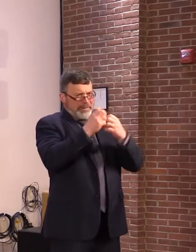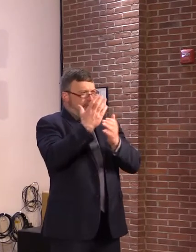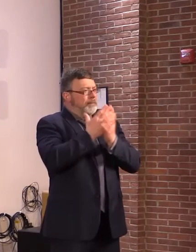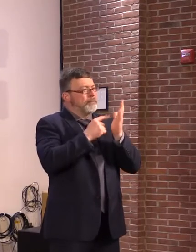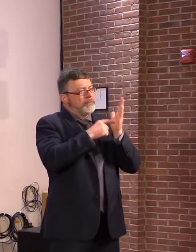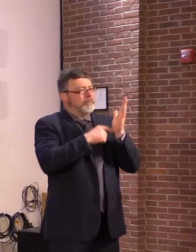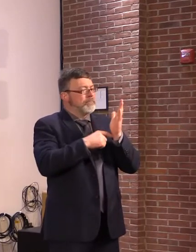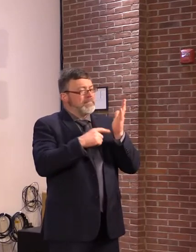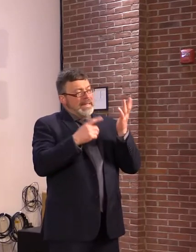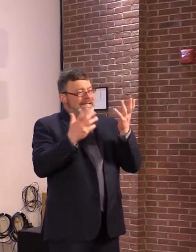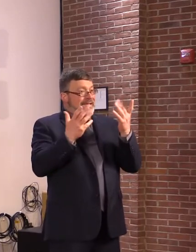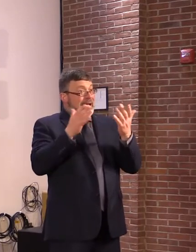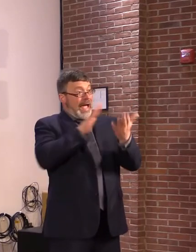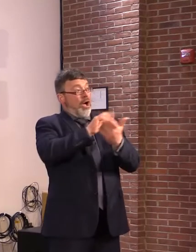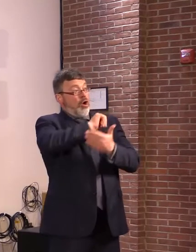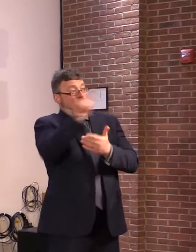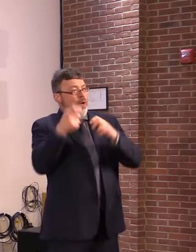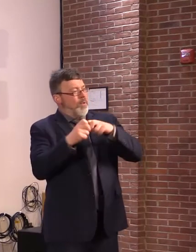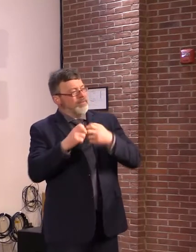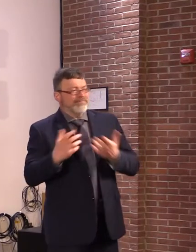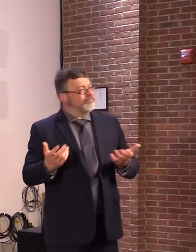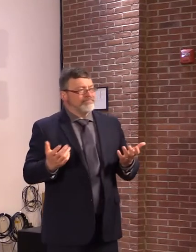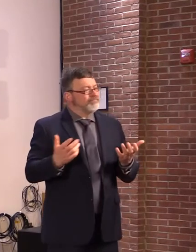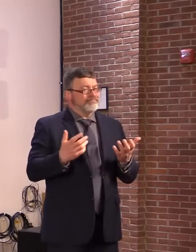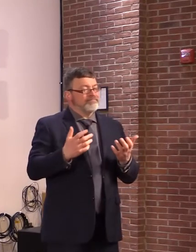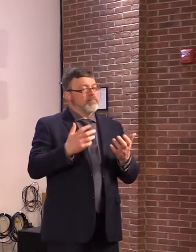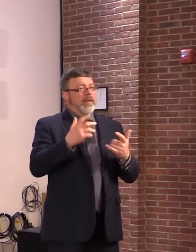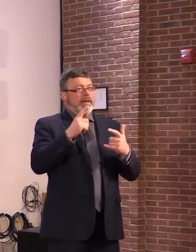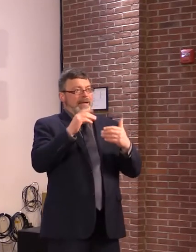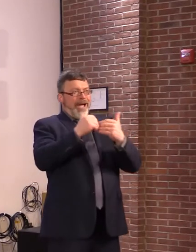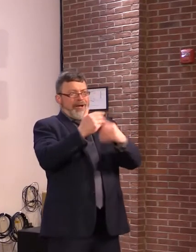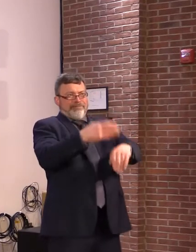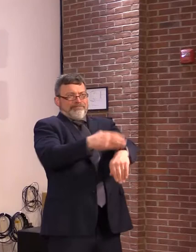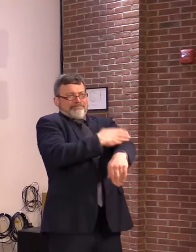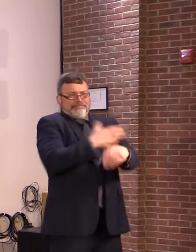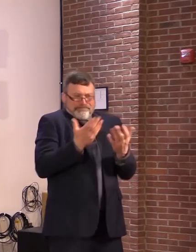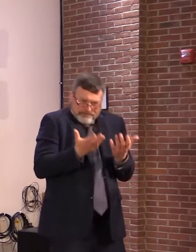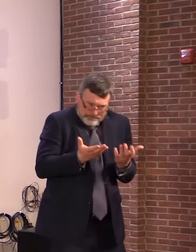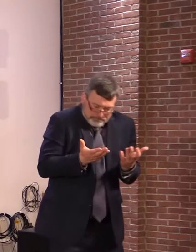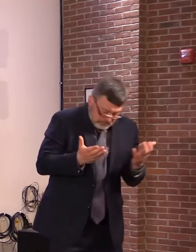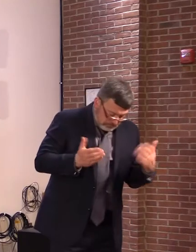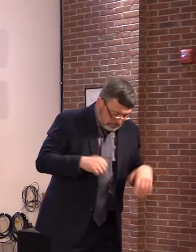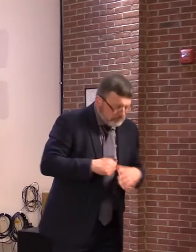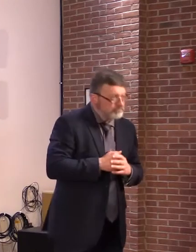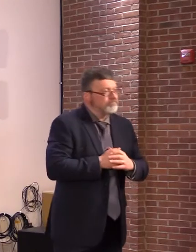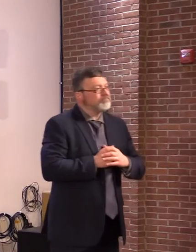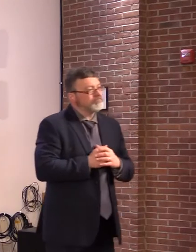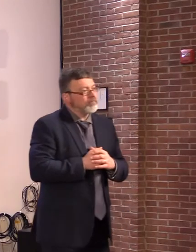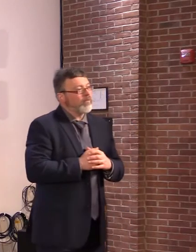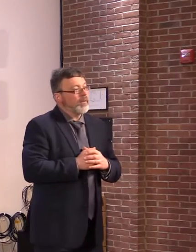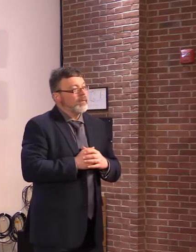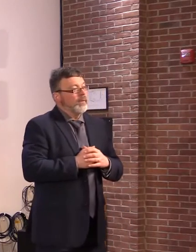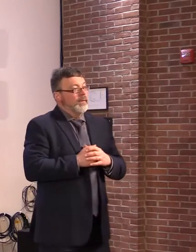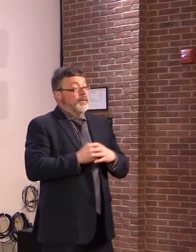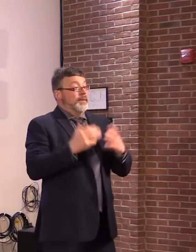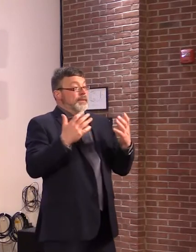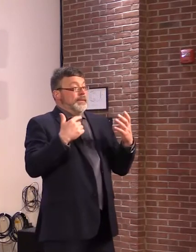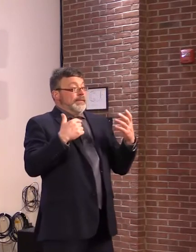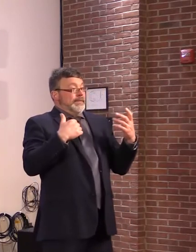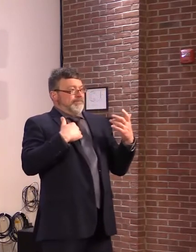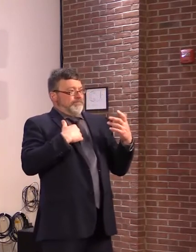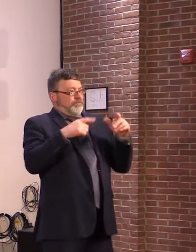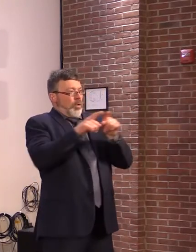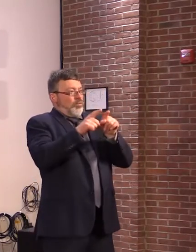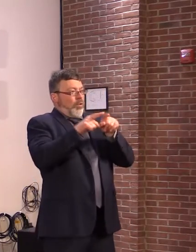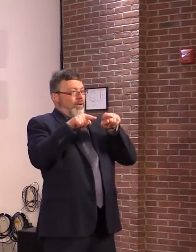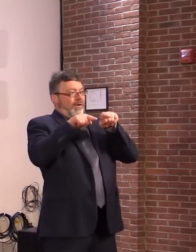regulatory relief that goes along with the very positive housing proposals that